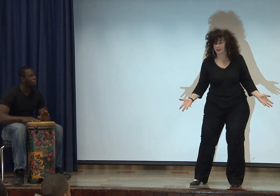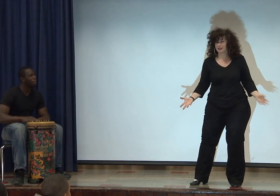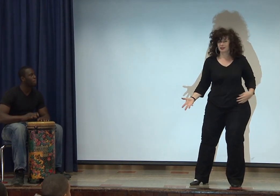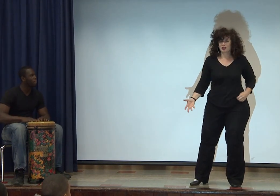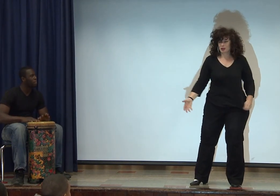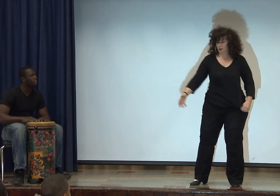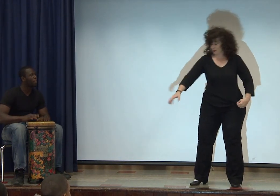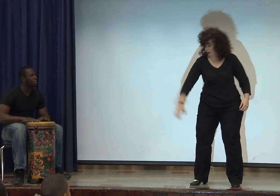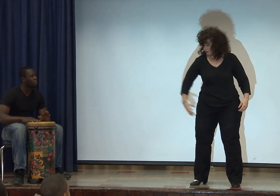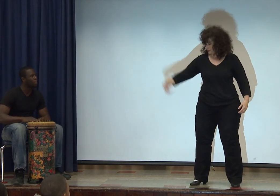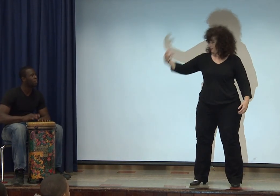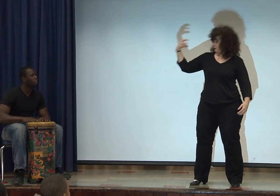And he said,